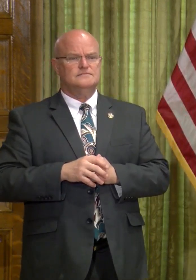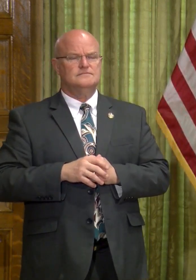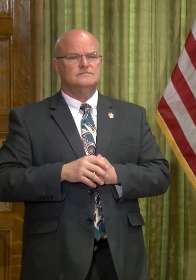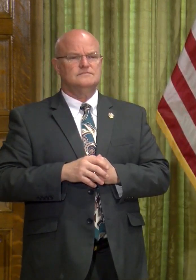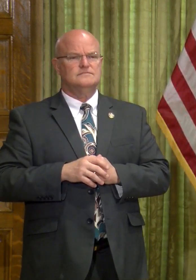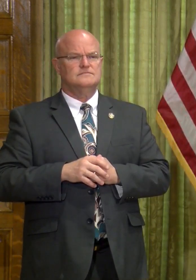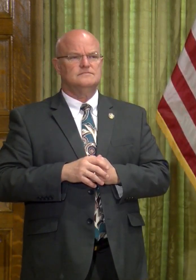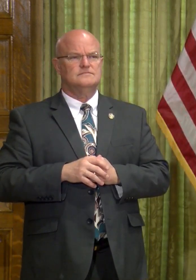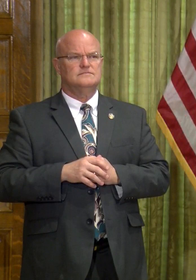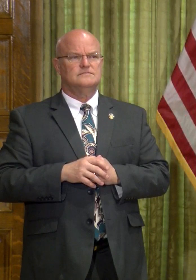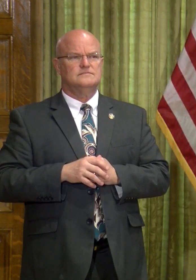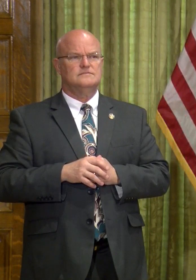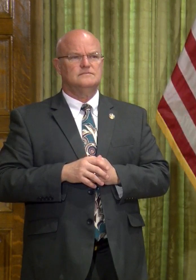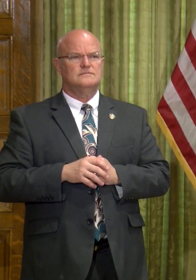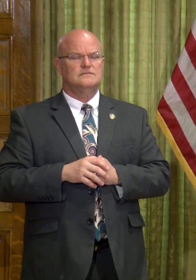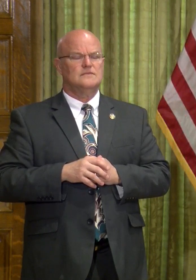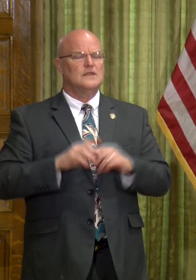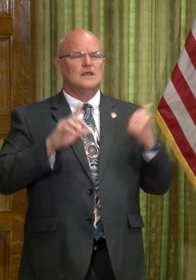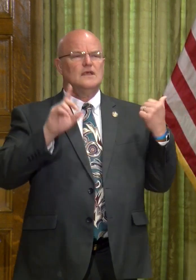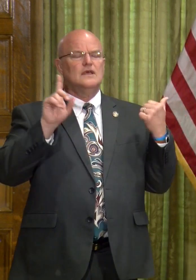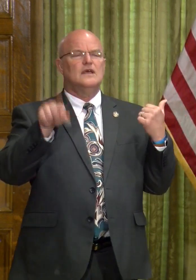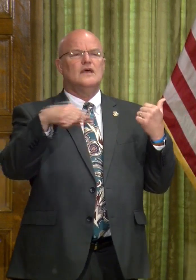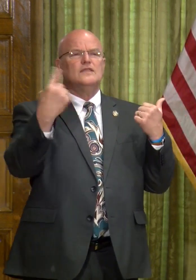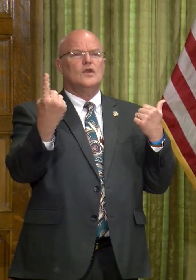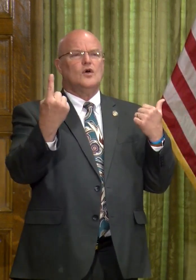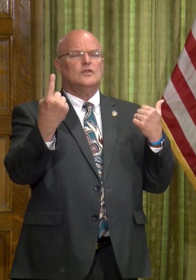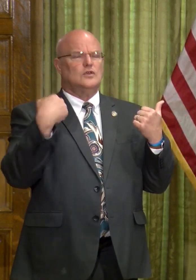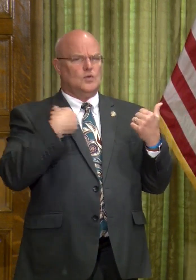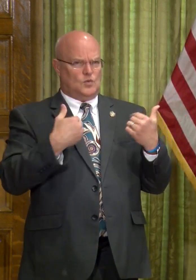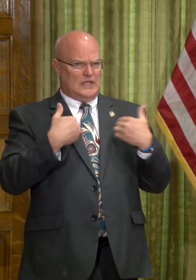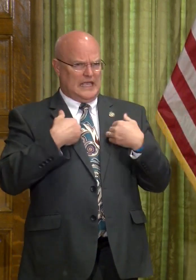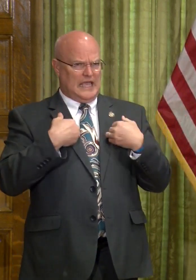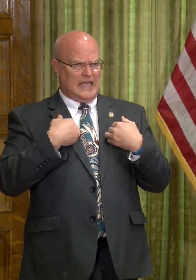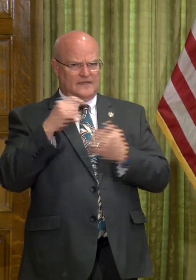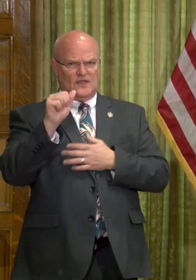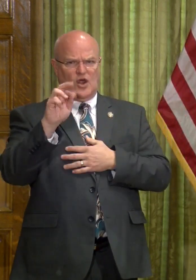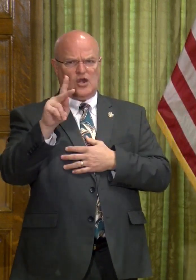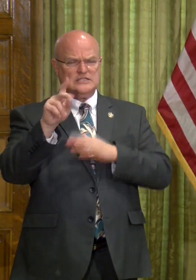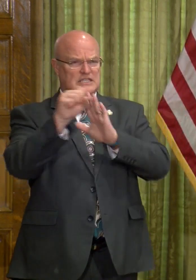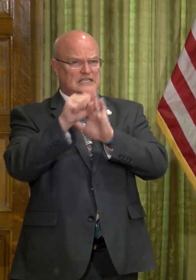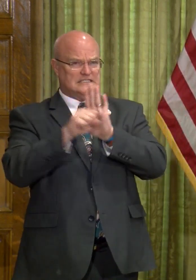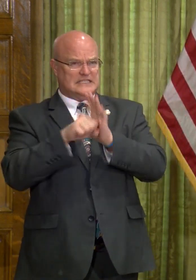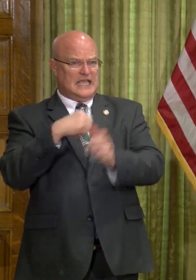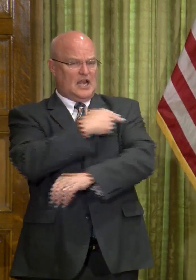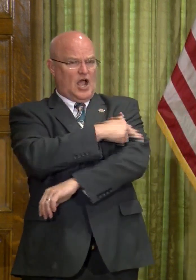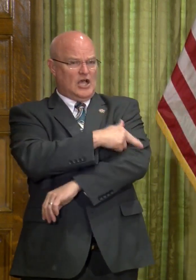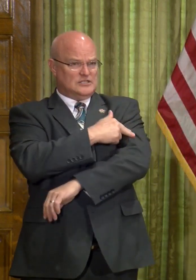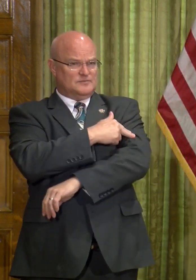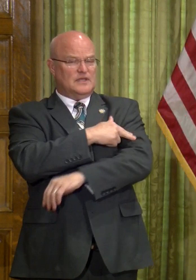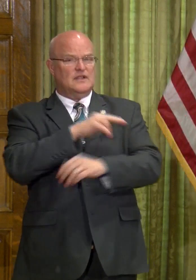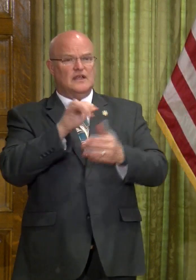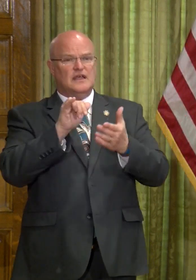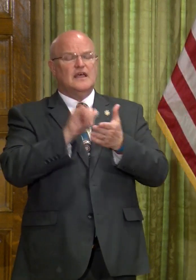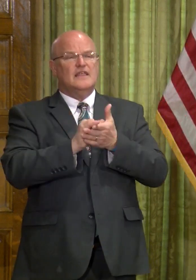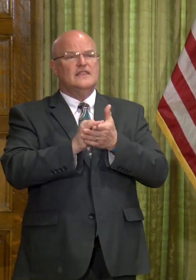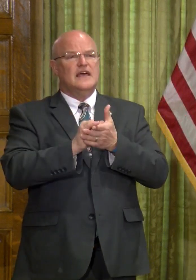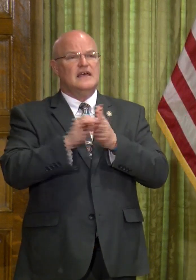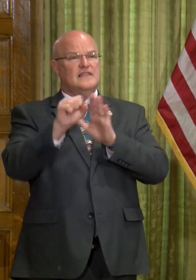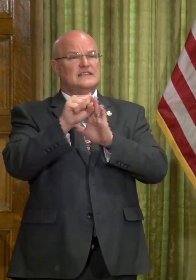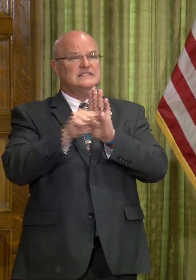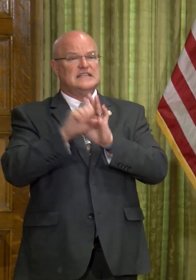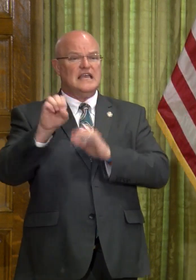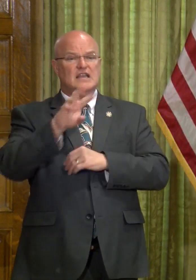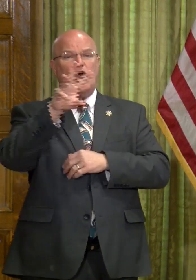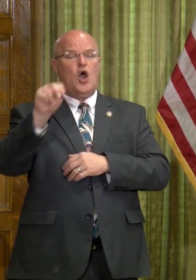Uh, the, the, the only, uh, uh, we had the Arkansas State Hospital, which is, uh, the